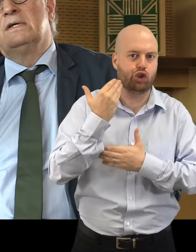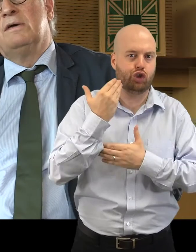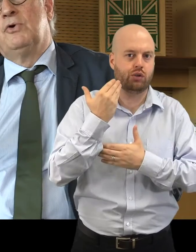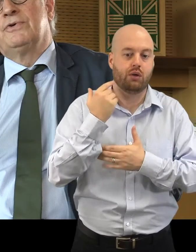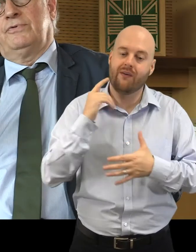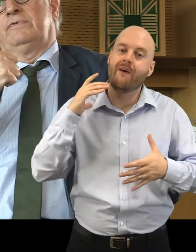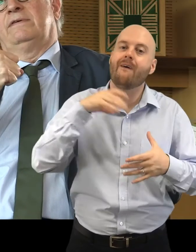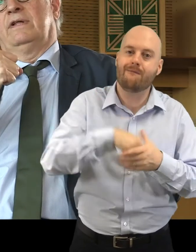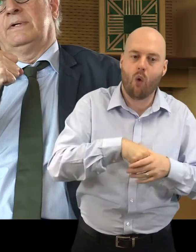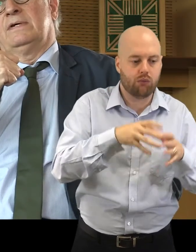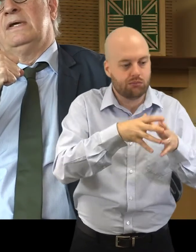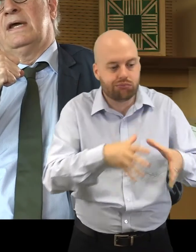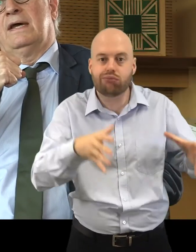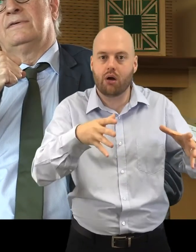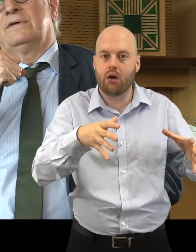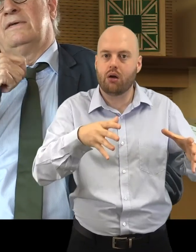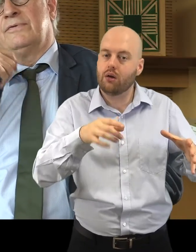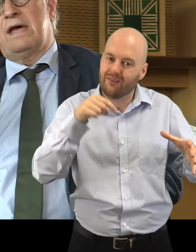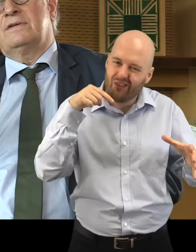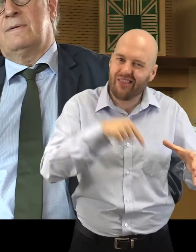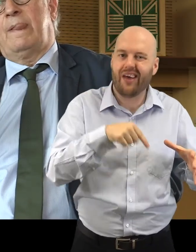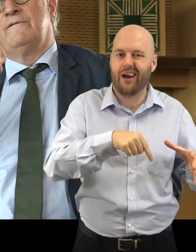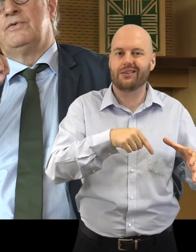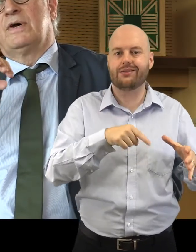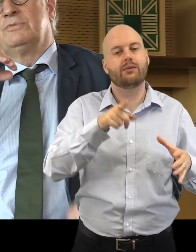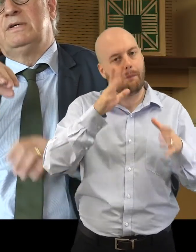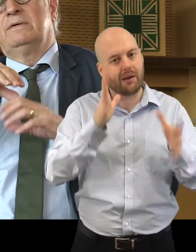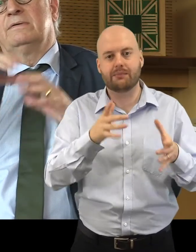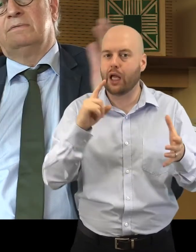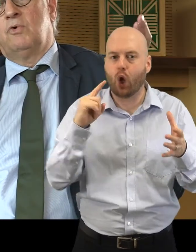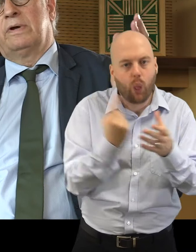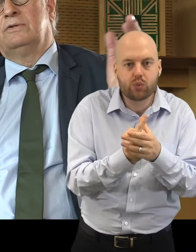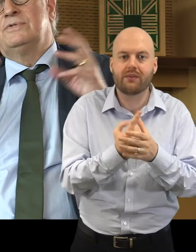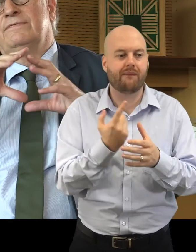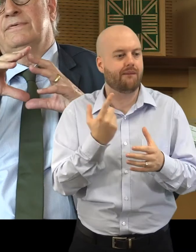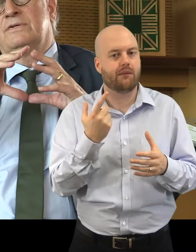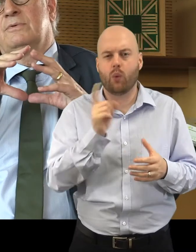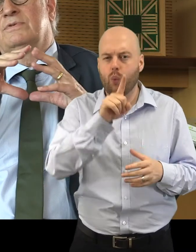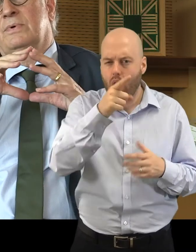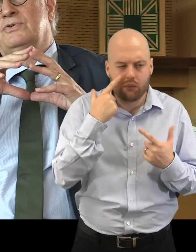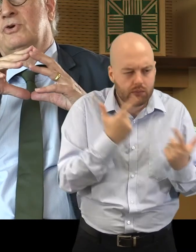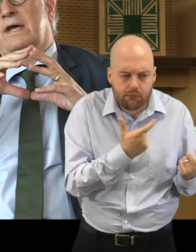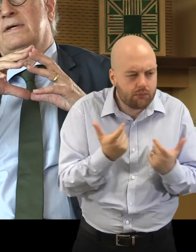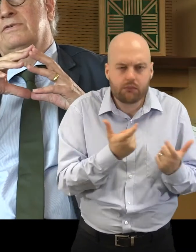a motive for redevelopment. And for that, you've got to be more inclusive in terms of what you look at, and